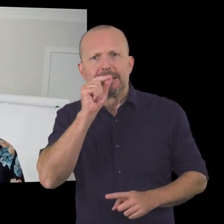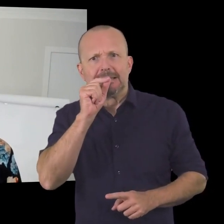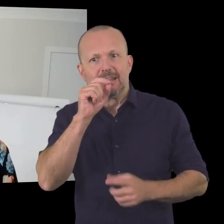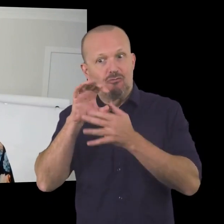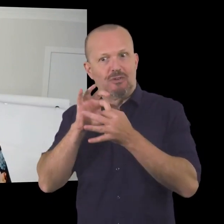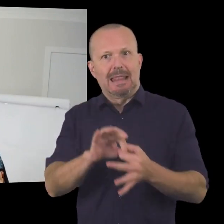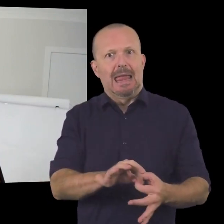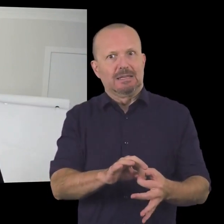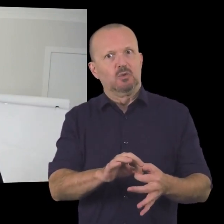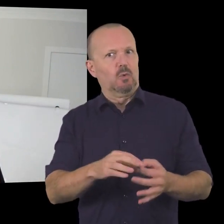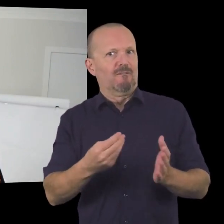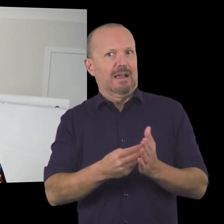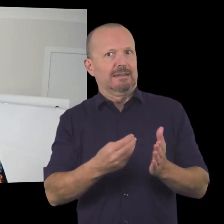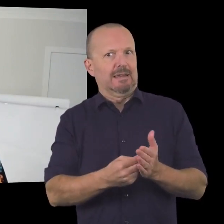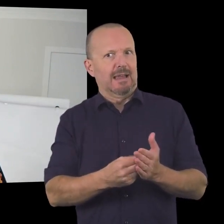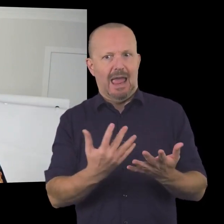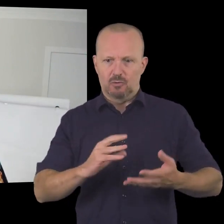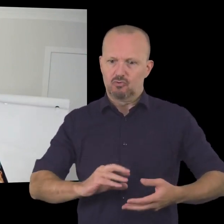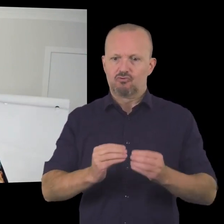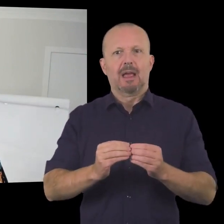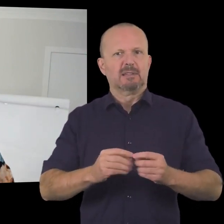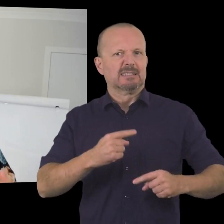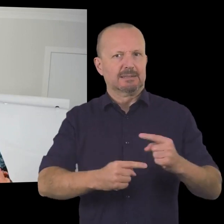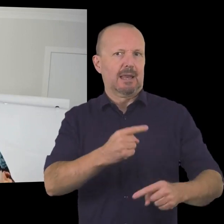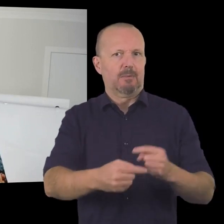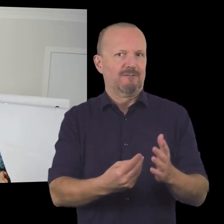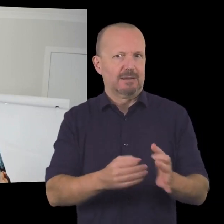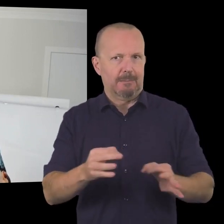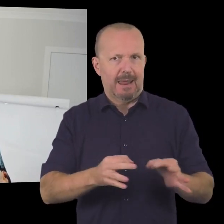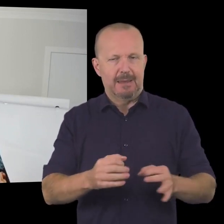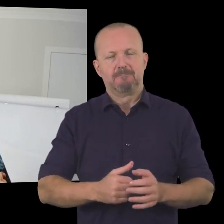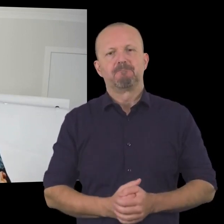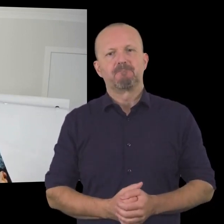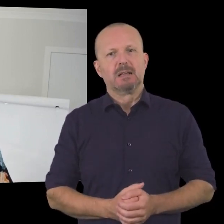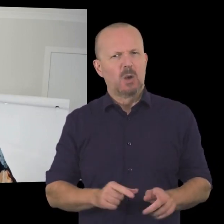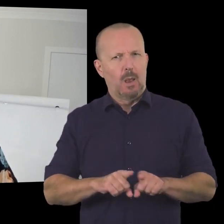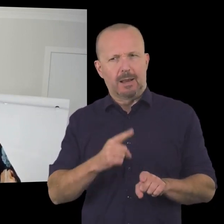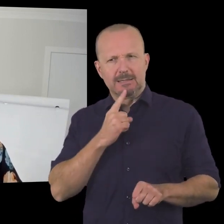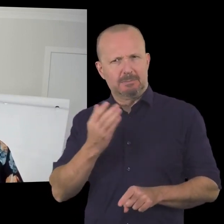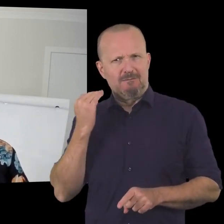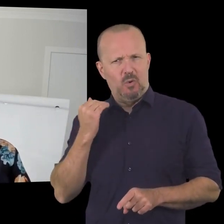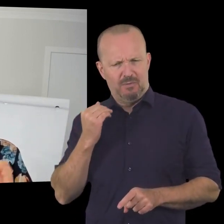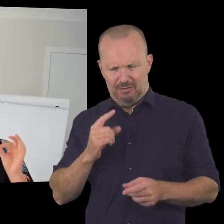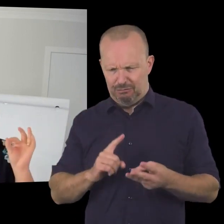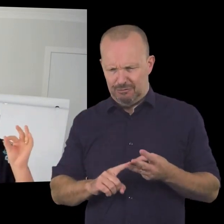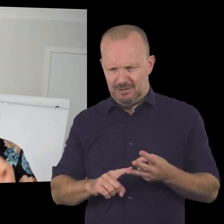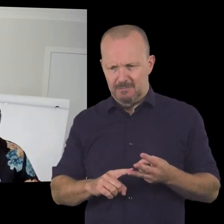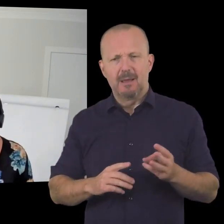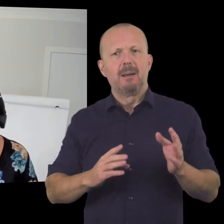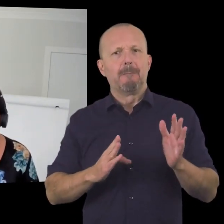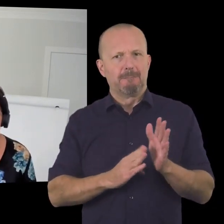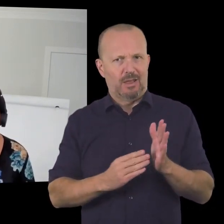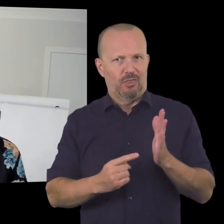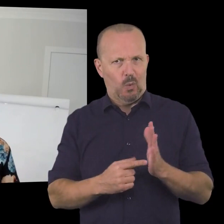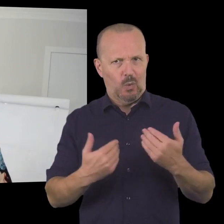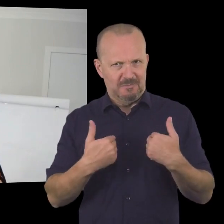context of creating a sustainable funding plan a quick introduction first up so my name is Megan Thorne as I think I've said three times now